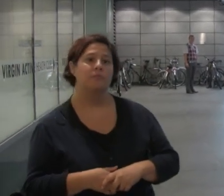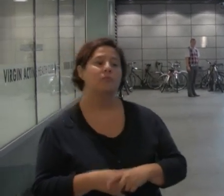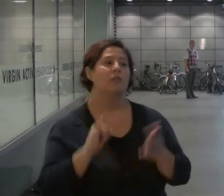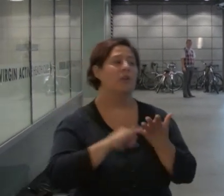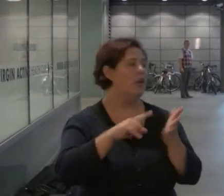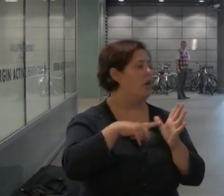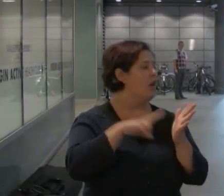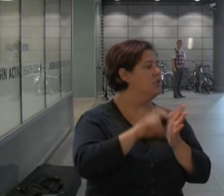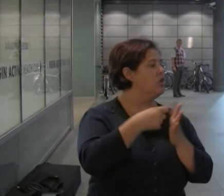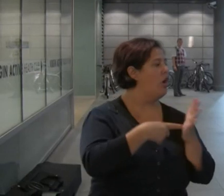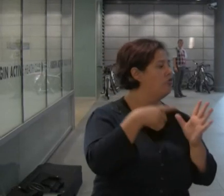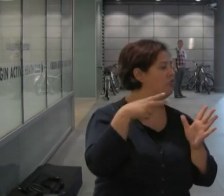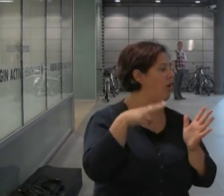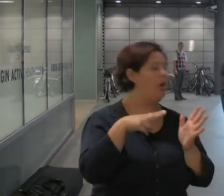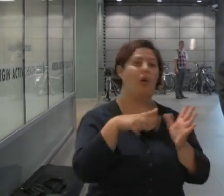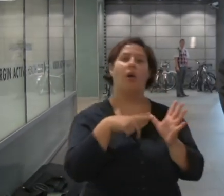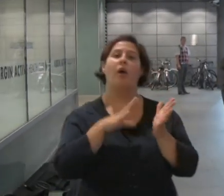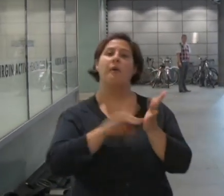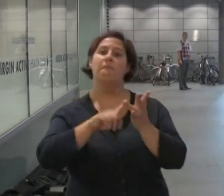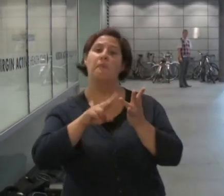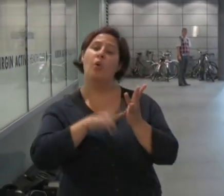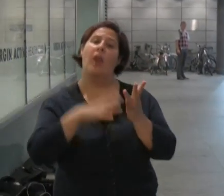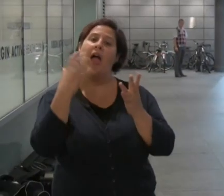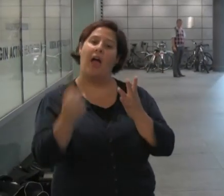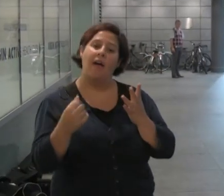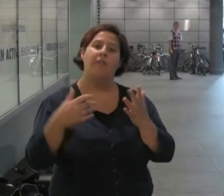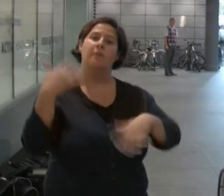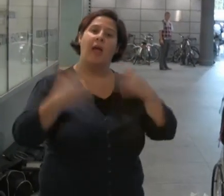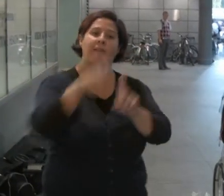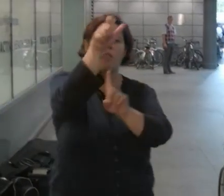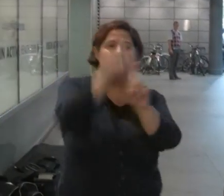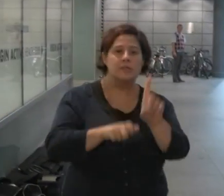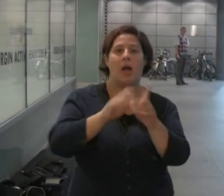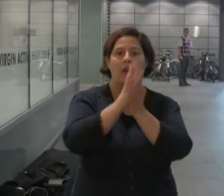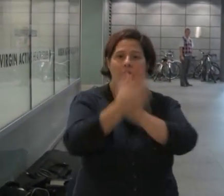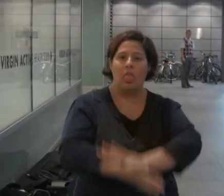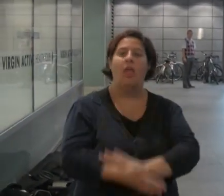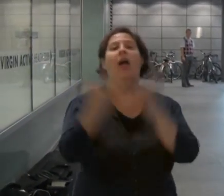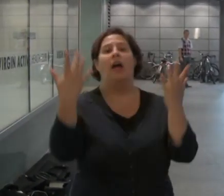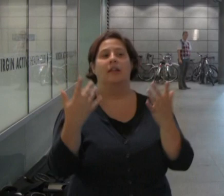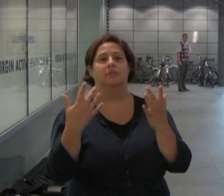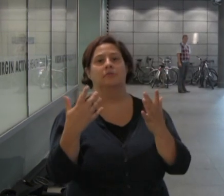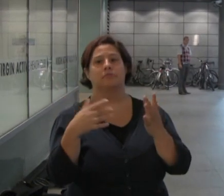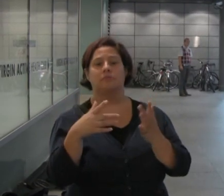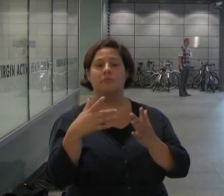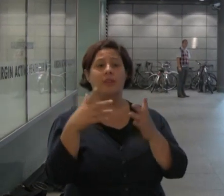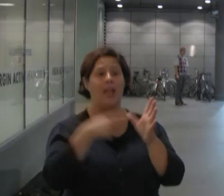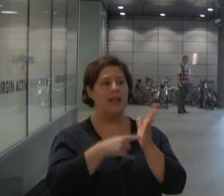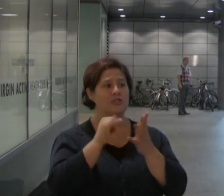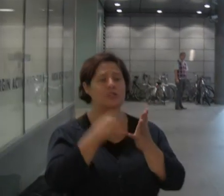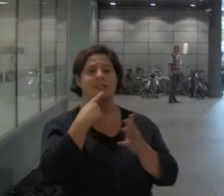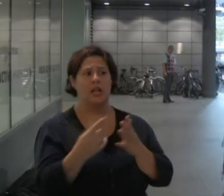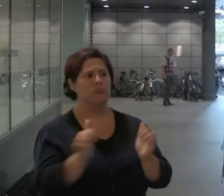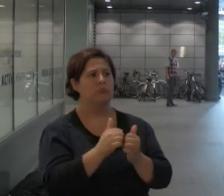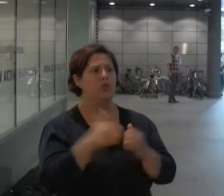Sandra Weems suffered from painful degenerative spinal condition and depression. ATOS had found her fit for work. In the days leading